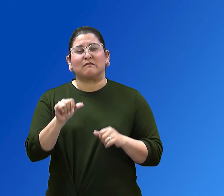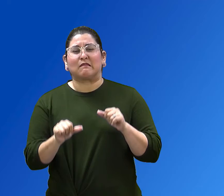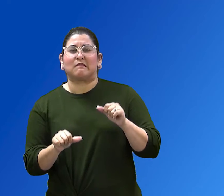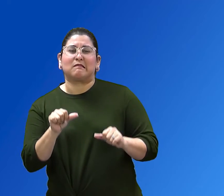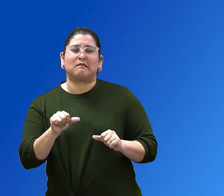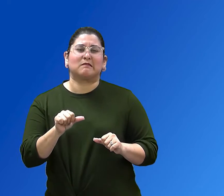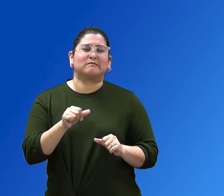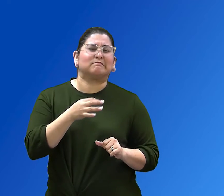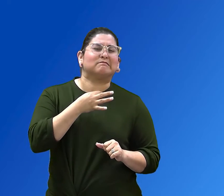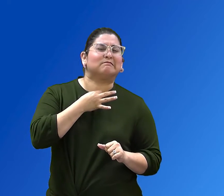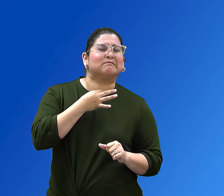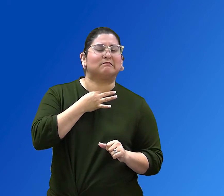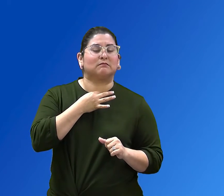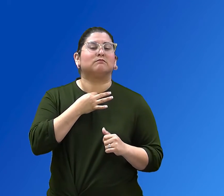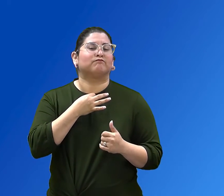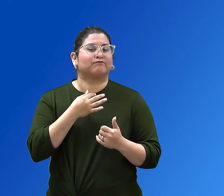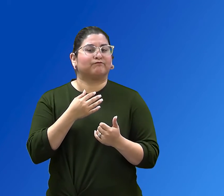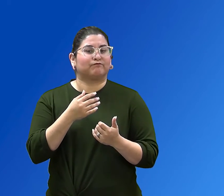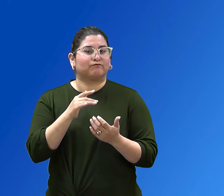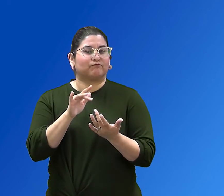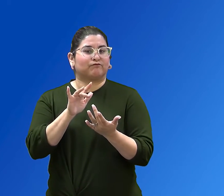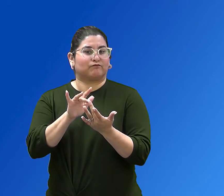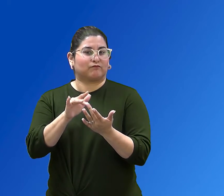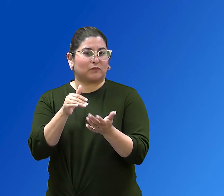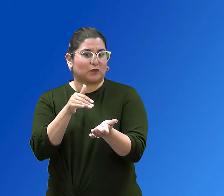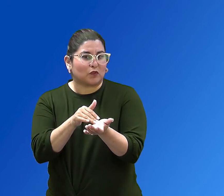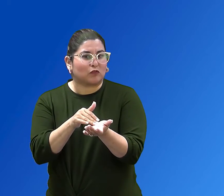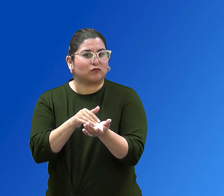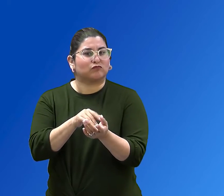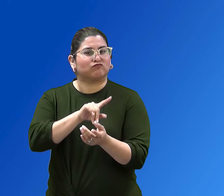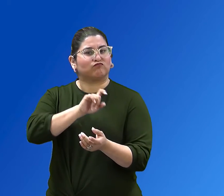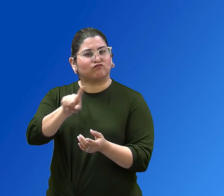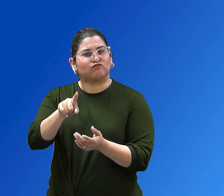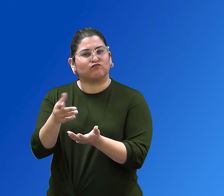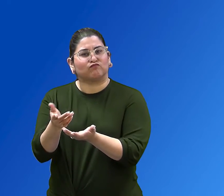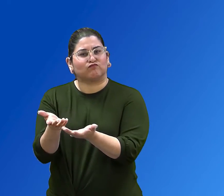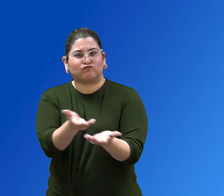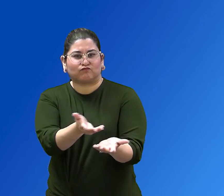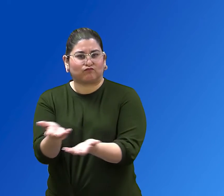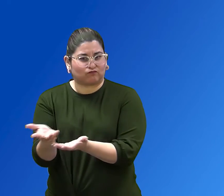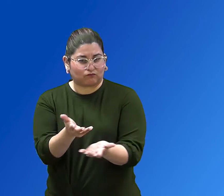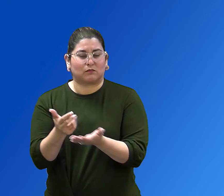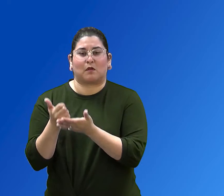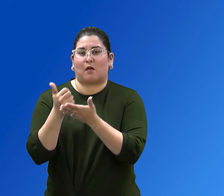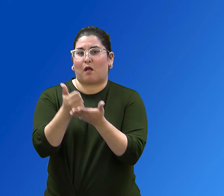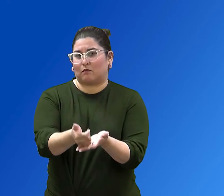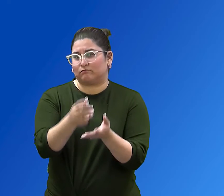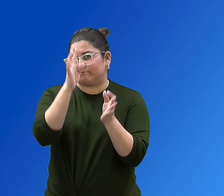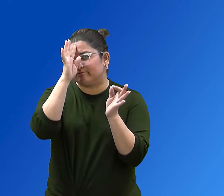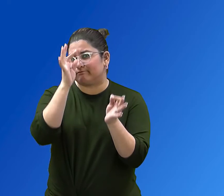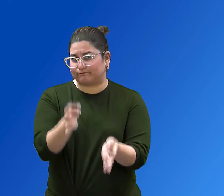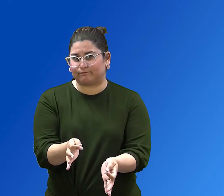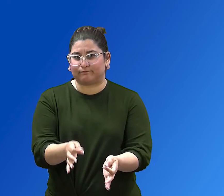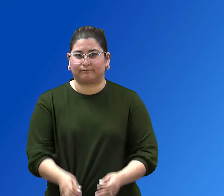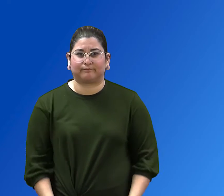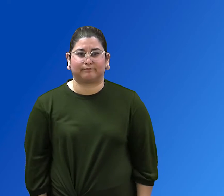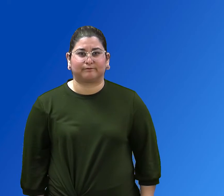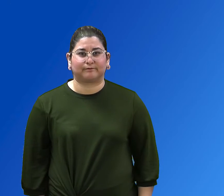If they have questions about getting vaccinated, a discussion with a health care provider might help them